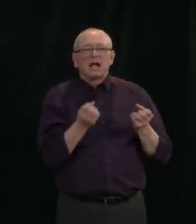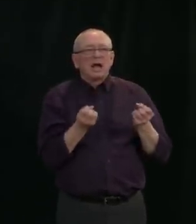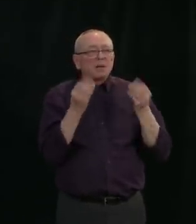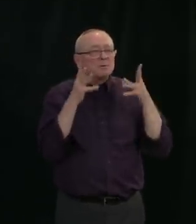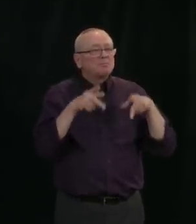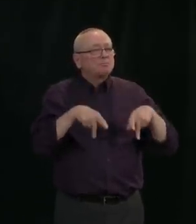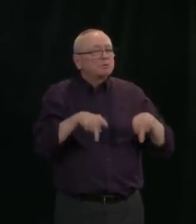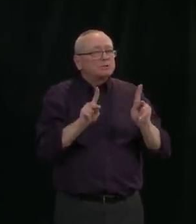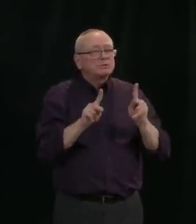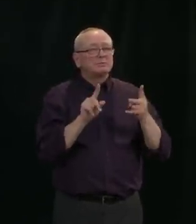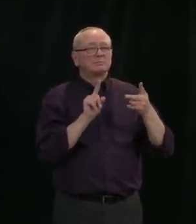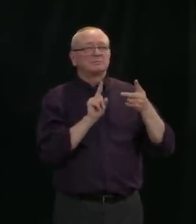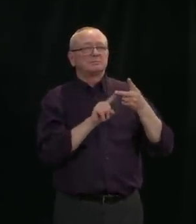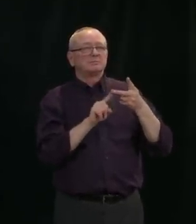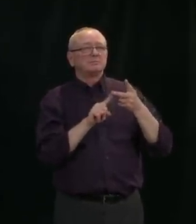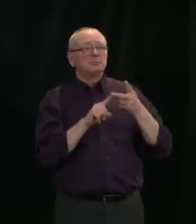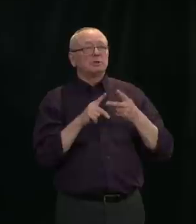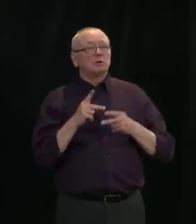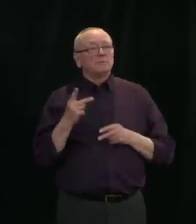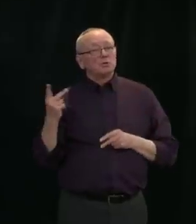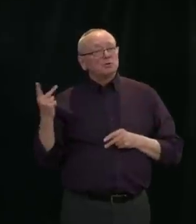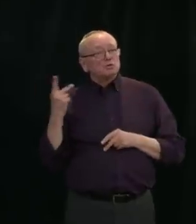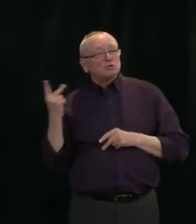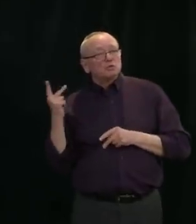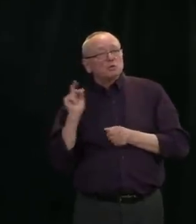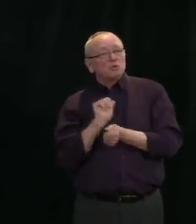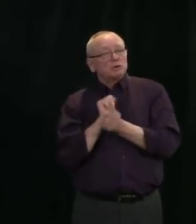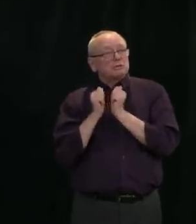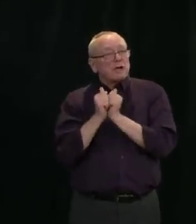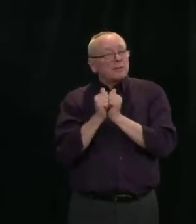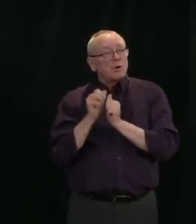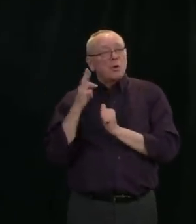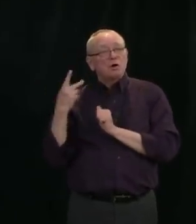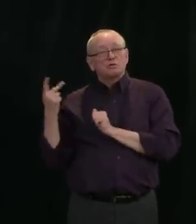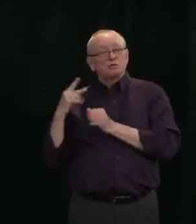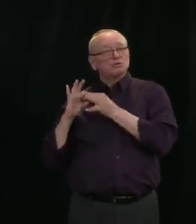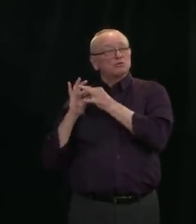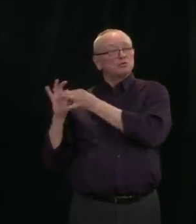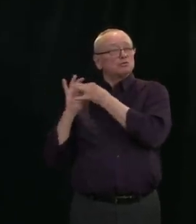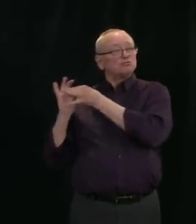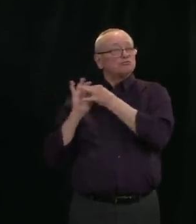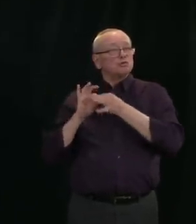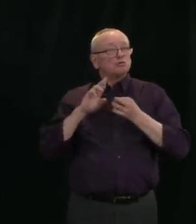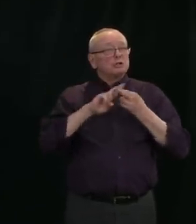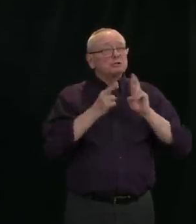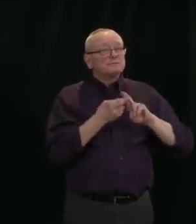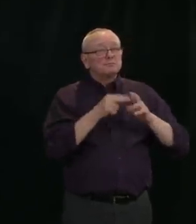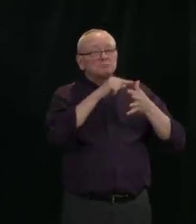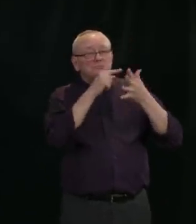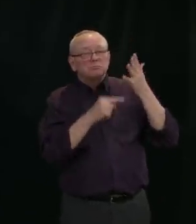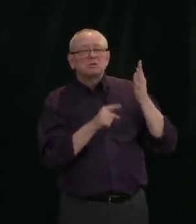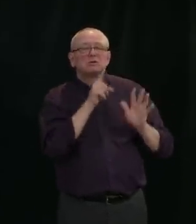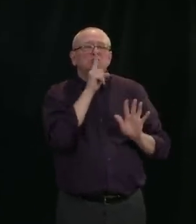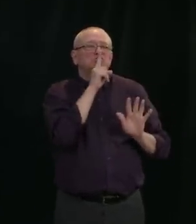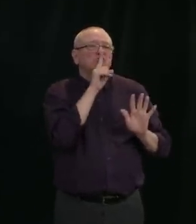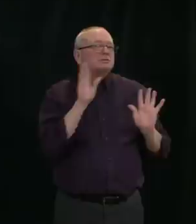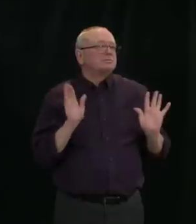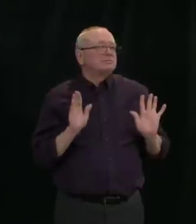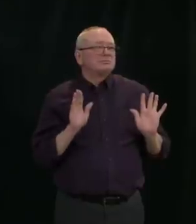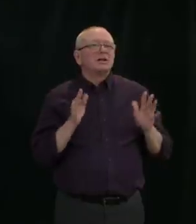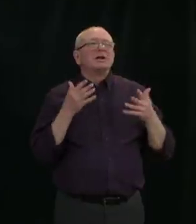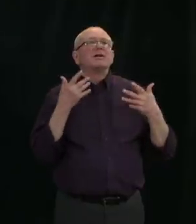So I have sent a memo through our colleagues at Justice to the policing services to clarify the intention